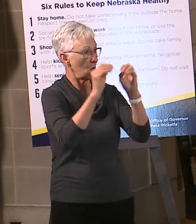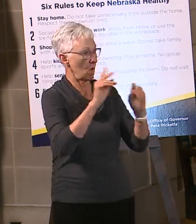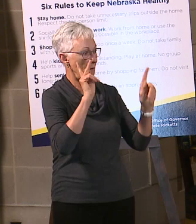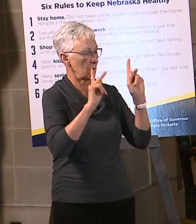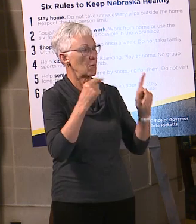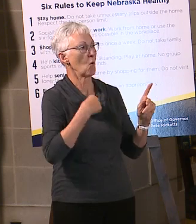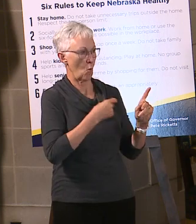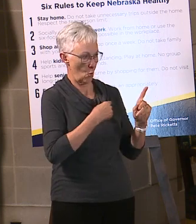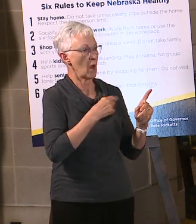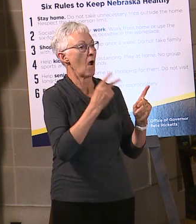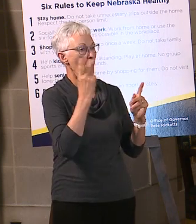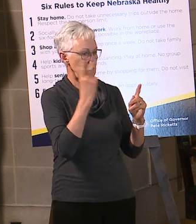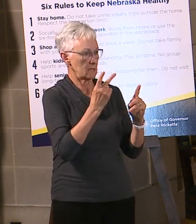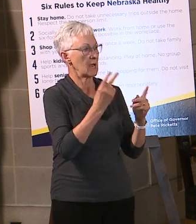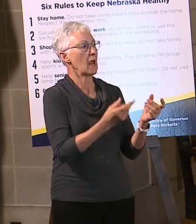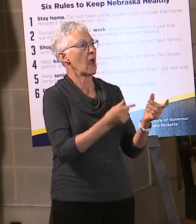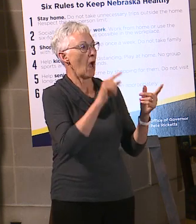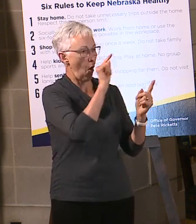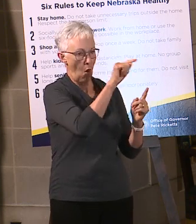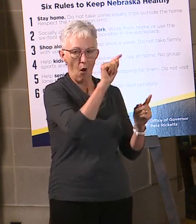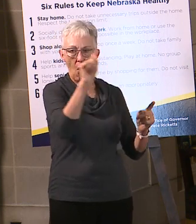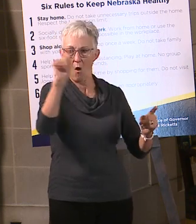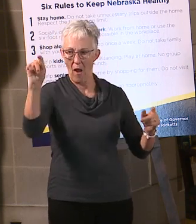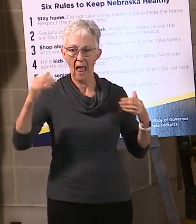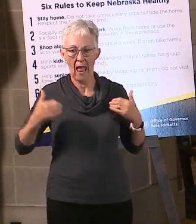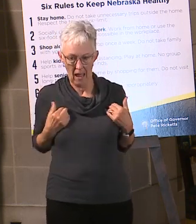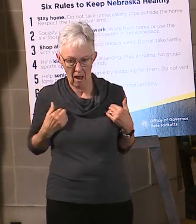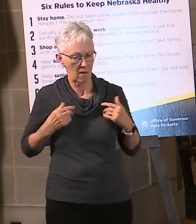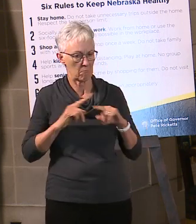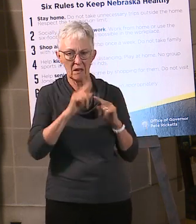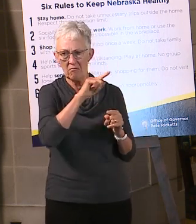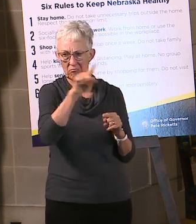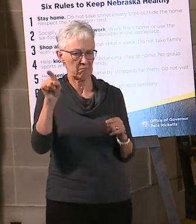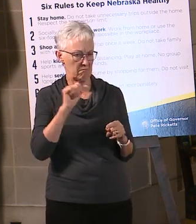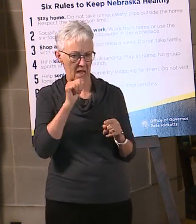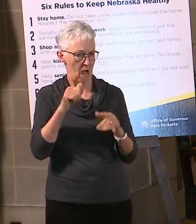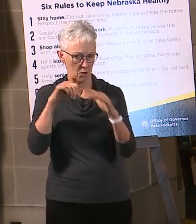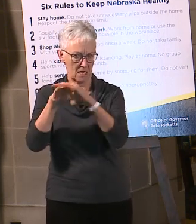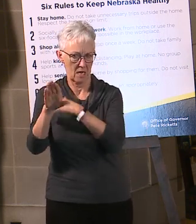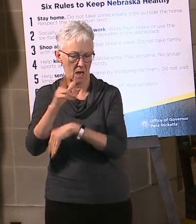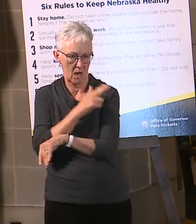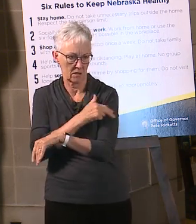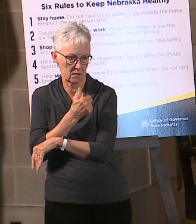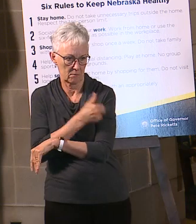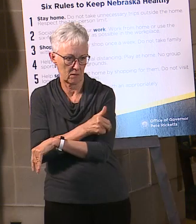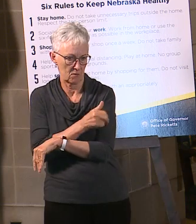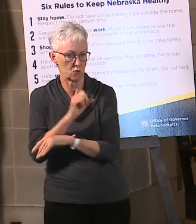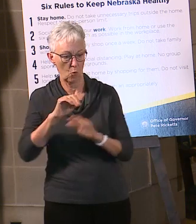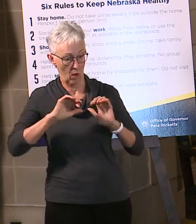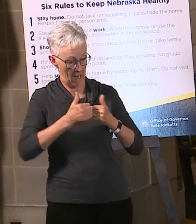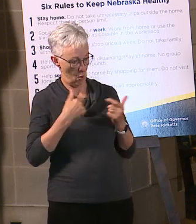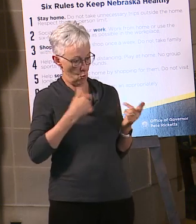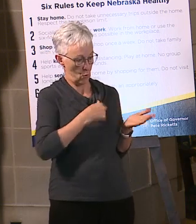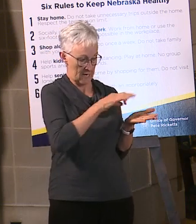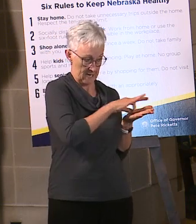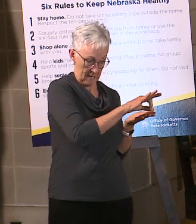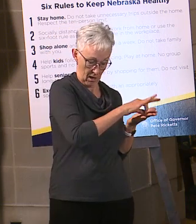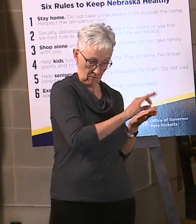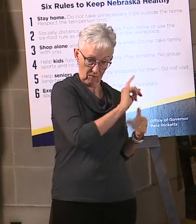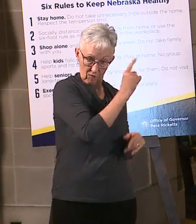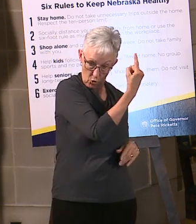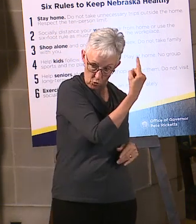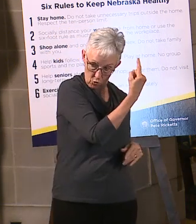either are not going to the hospital or may even be asymptomatic but are testing positive with coronavirus. So one would expect that that